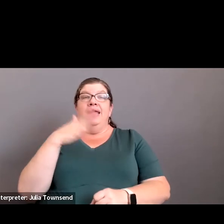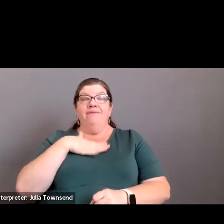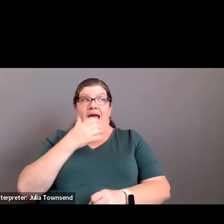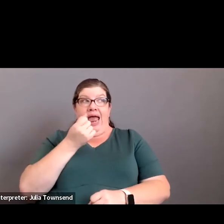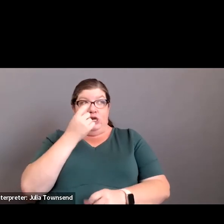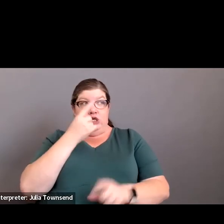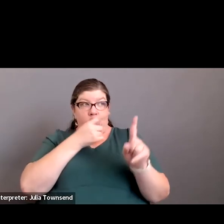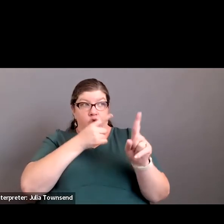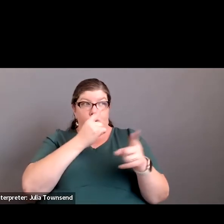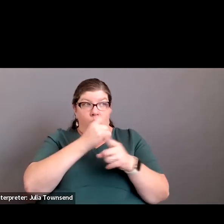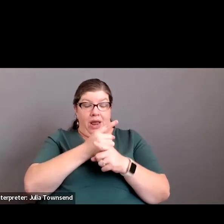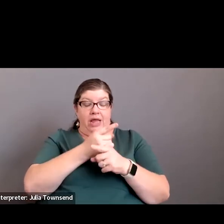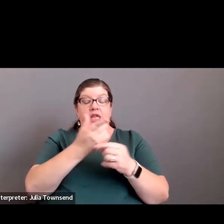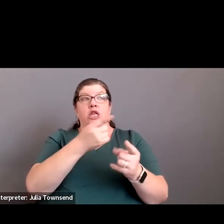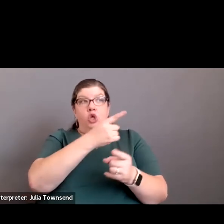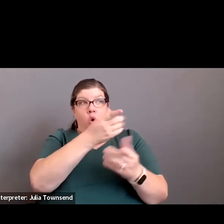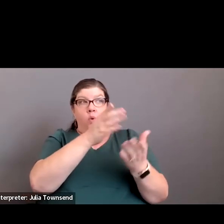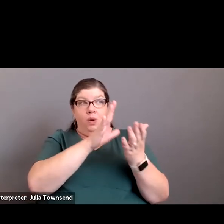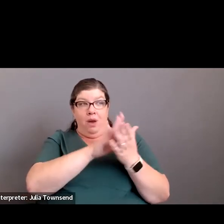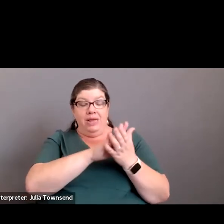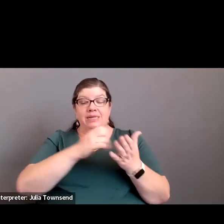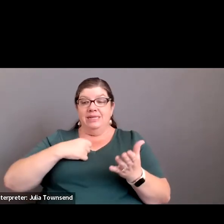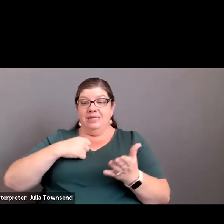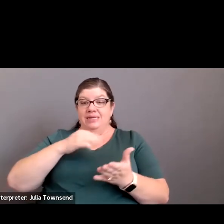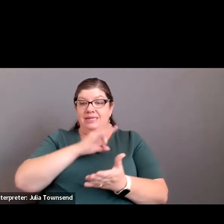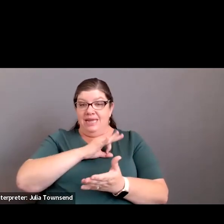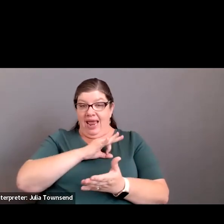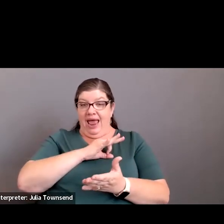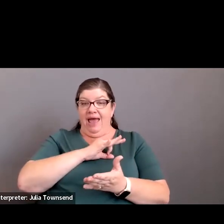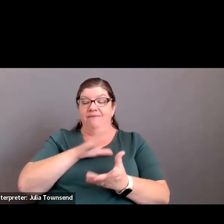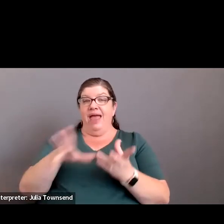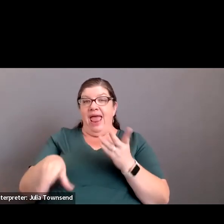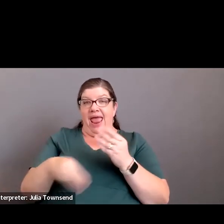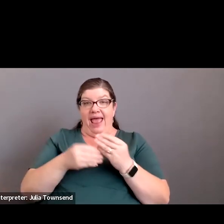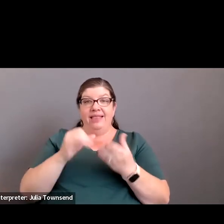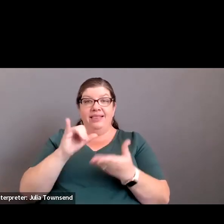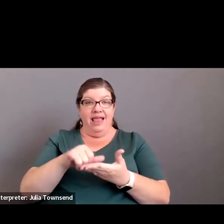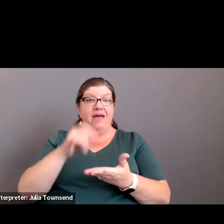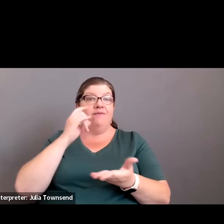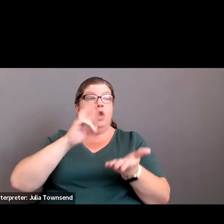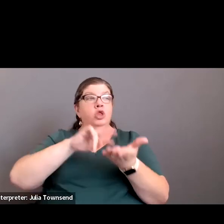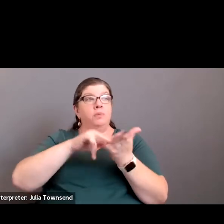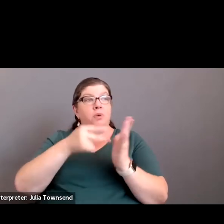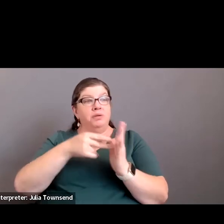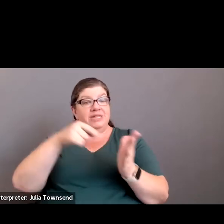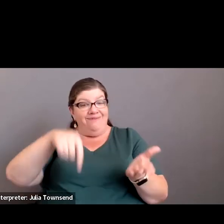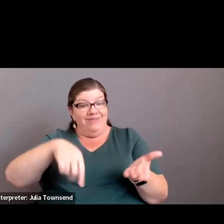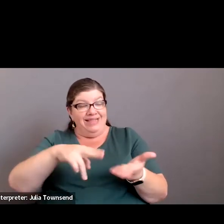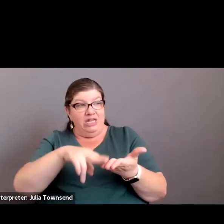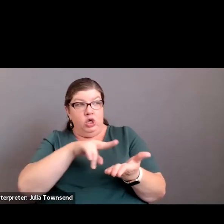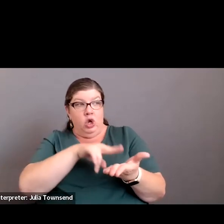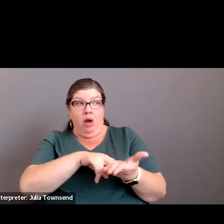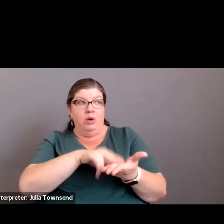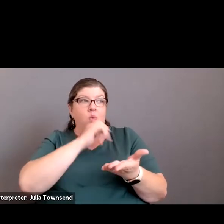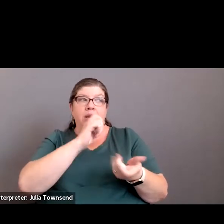I understand you correctly, the request is that the staff add it. So for the purposes of this contract, we wouldn't make the change to the